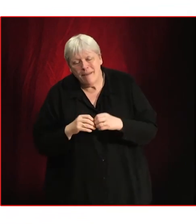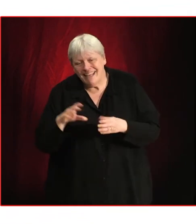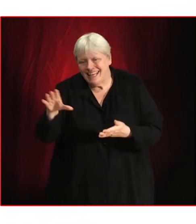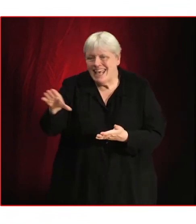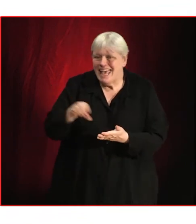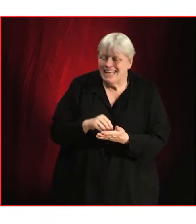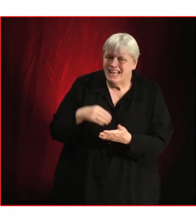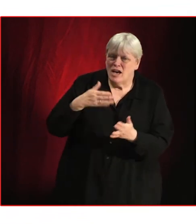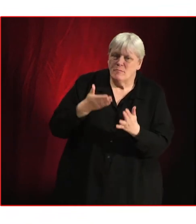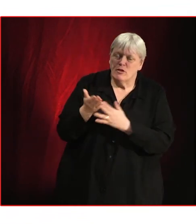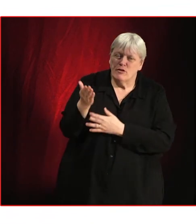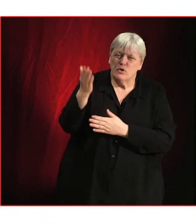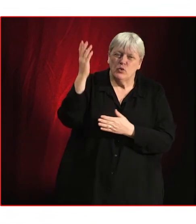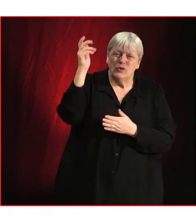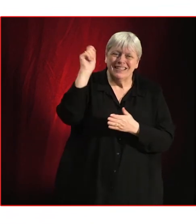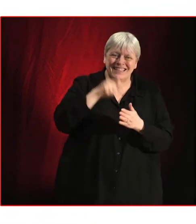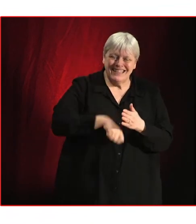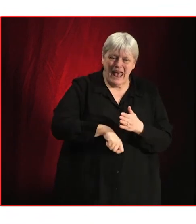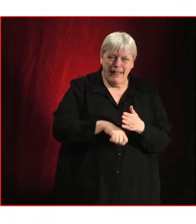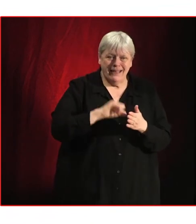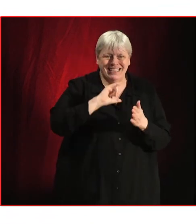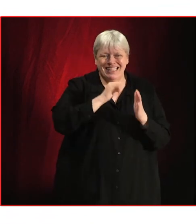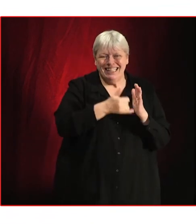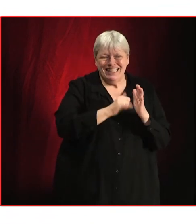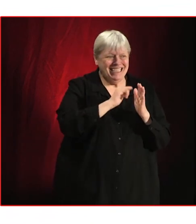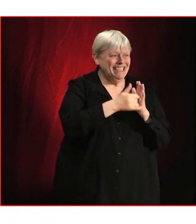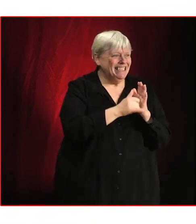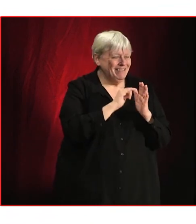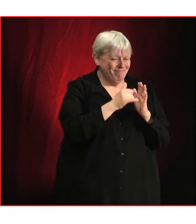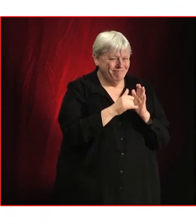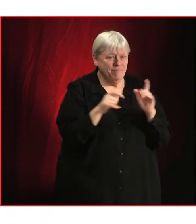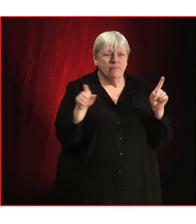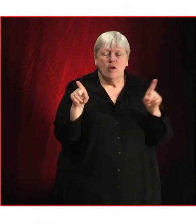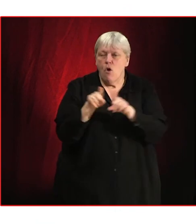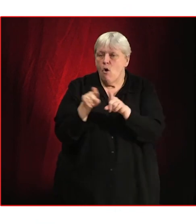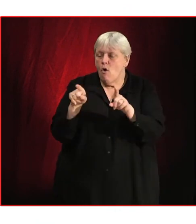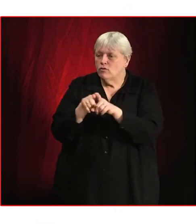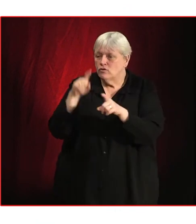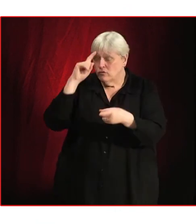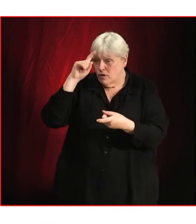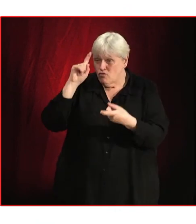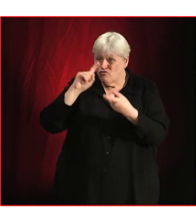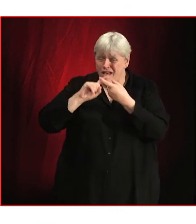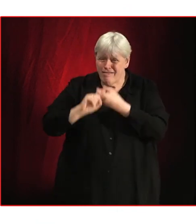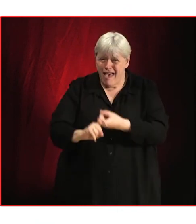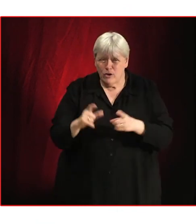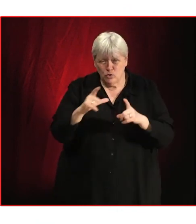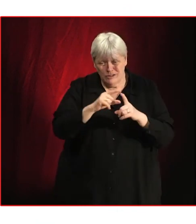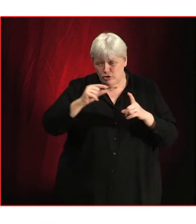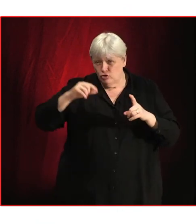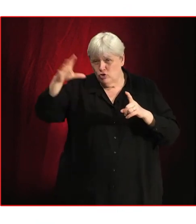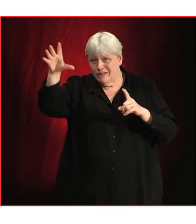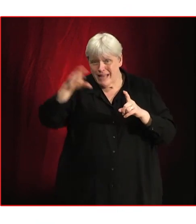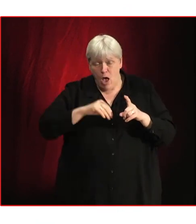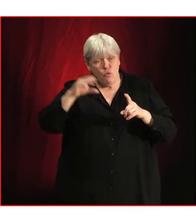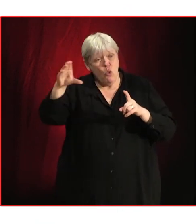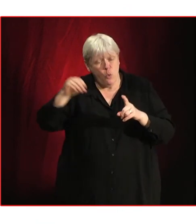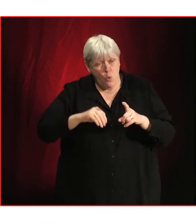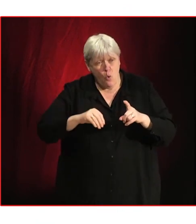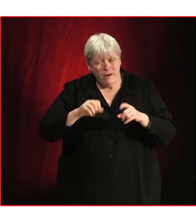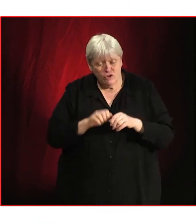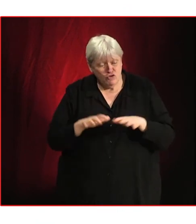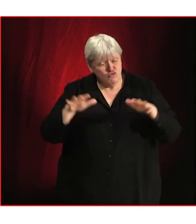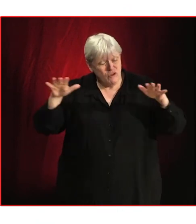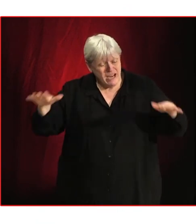via selling their physical CDs. They've also relied on making an income on digital downloads and streaming